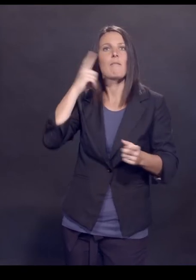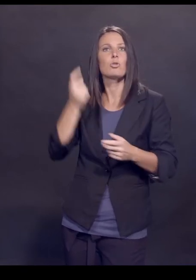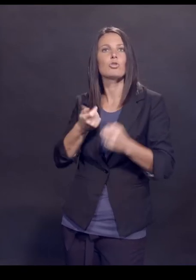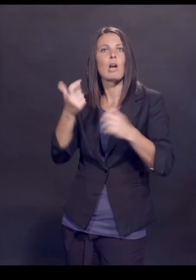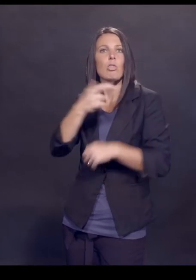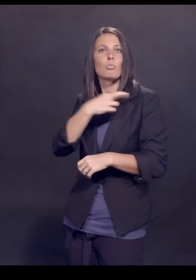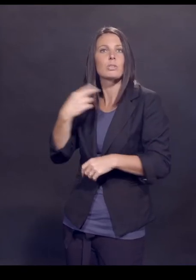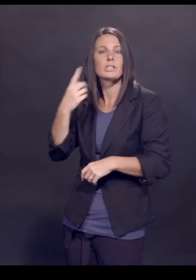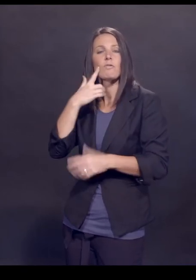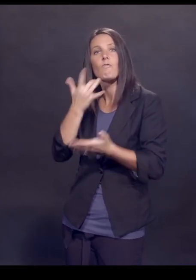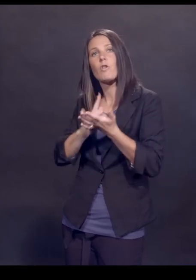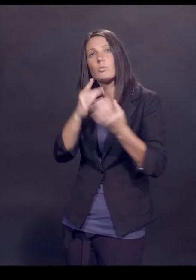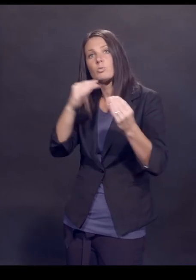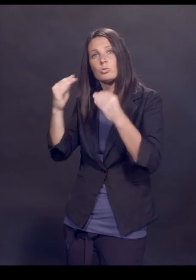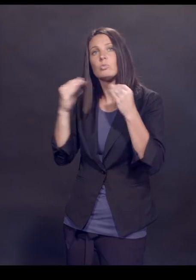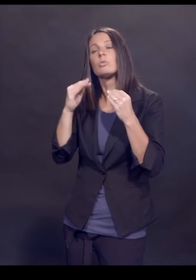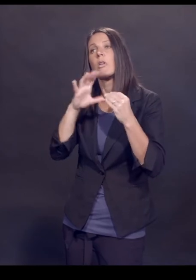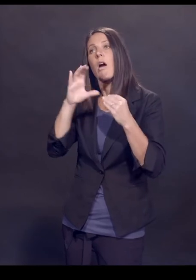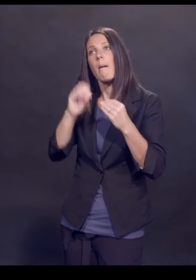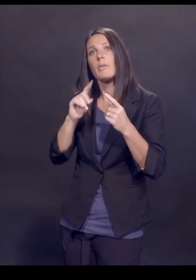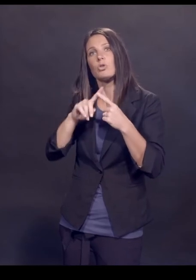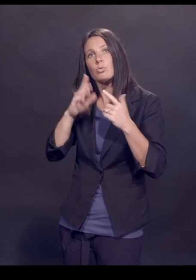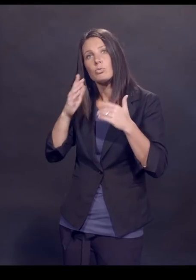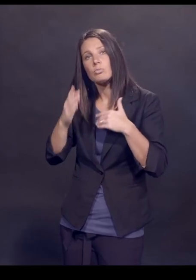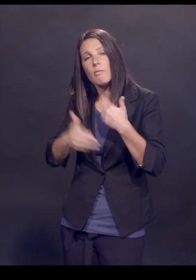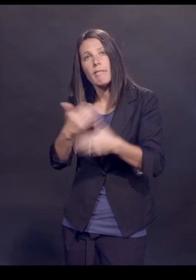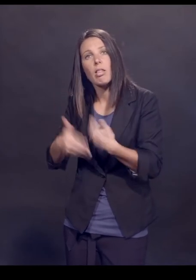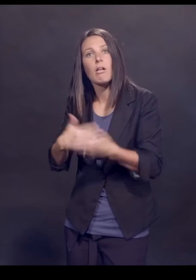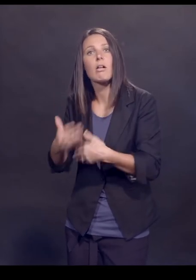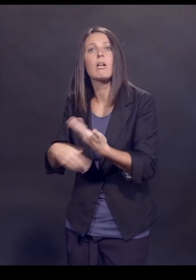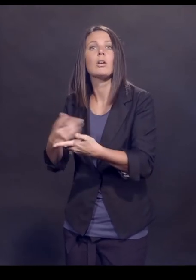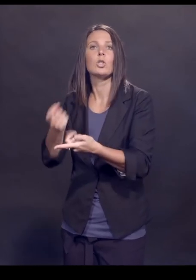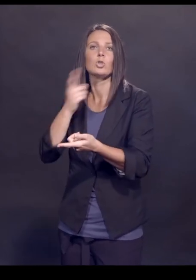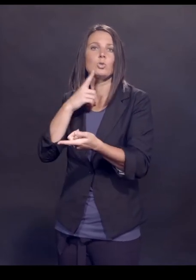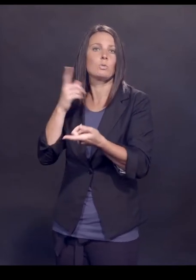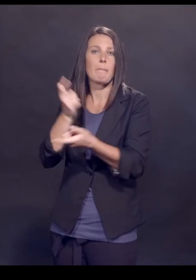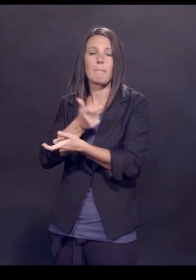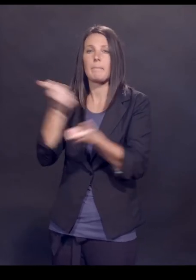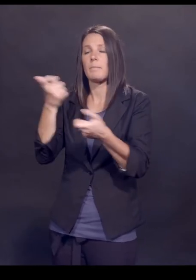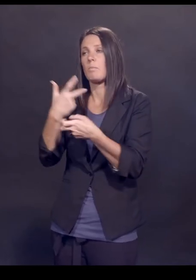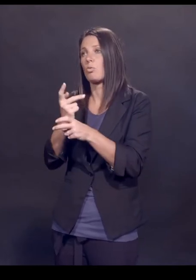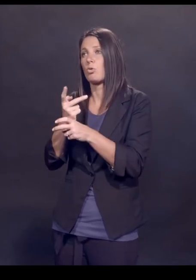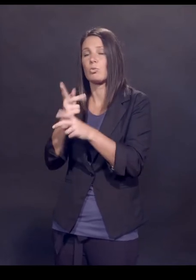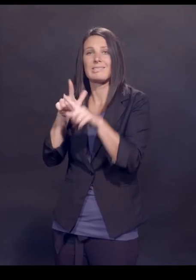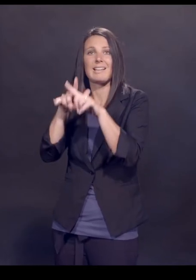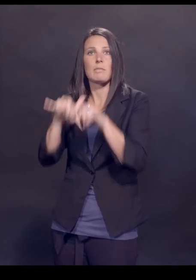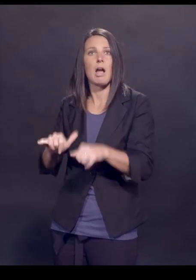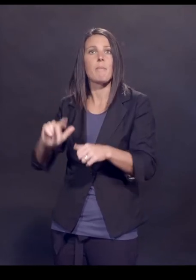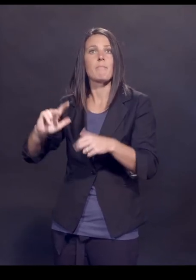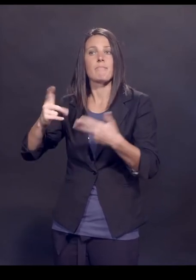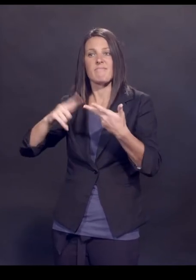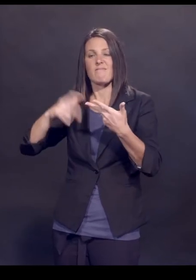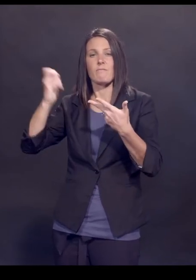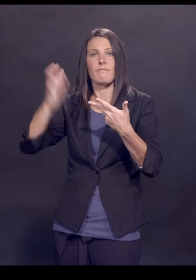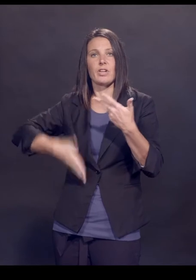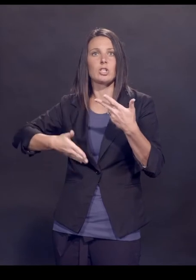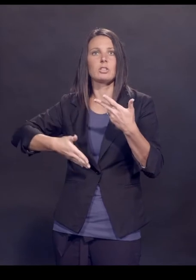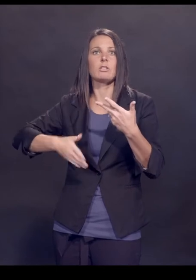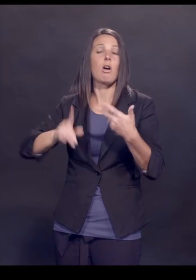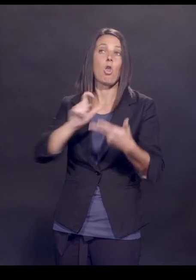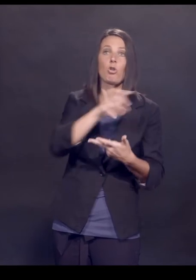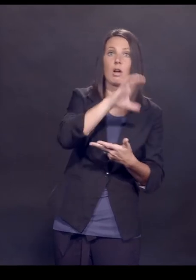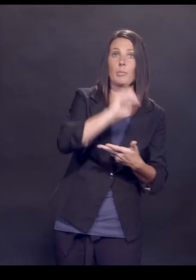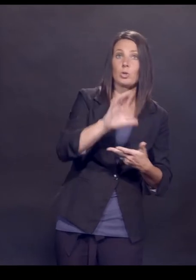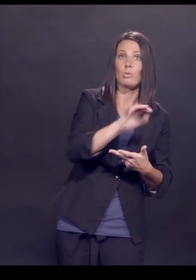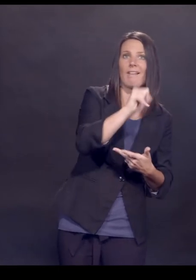pharmaceutical companies and just moved things along by basically doing mass producing at the same time phase three trials were done. No company would ever do